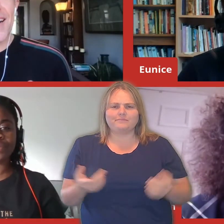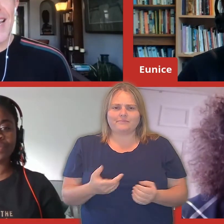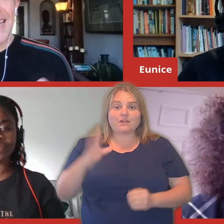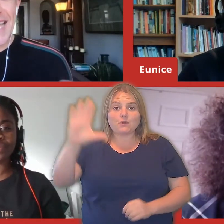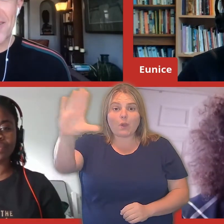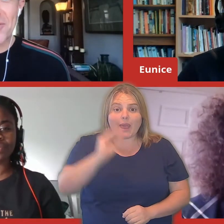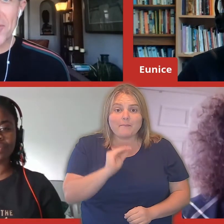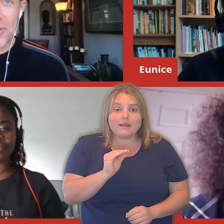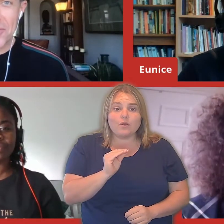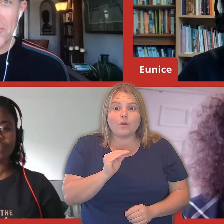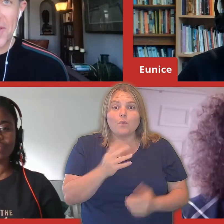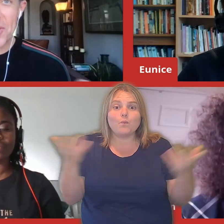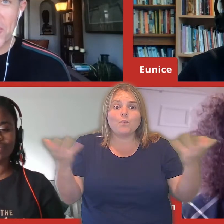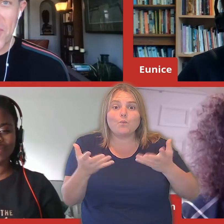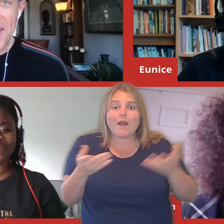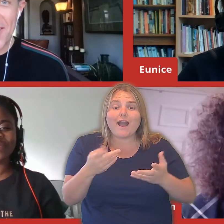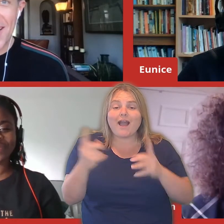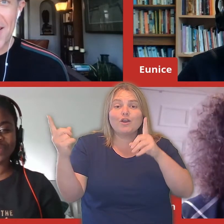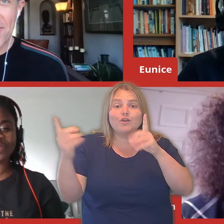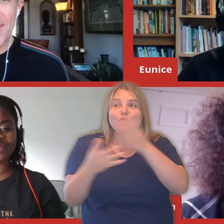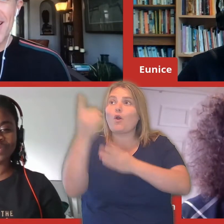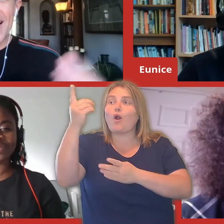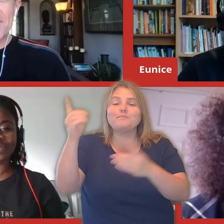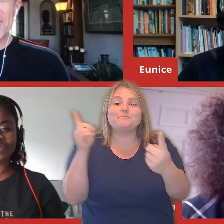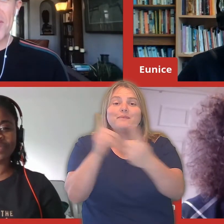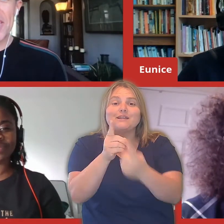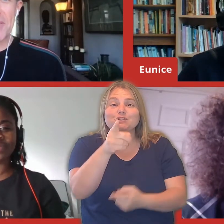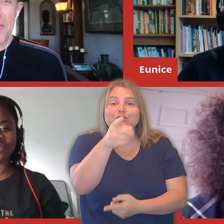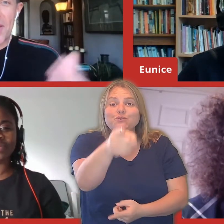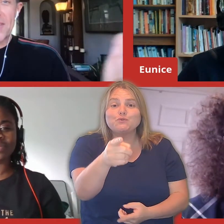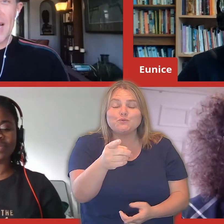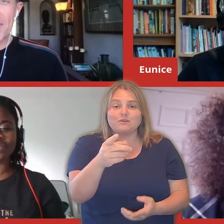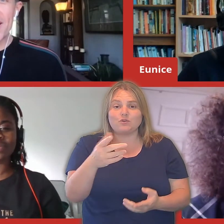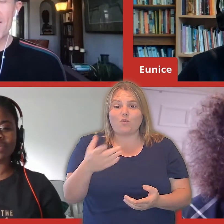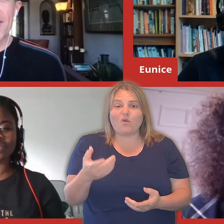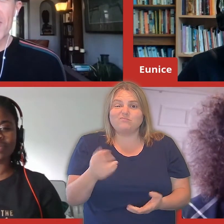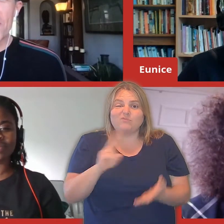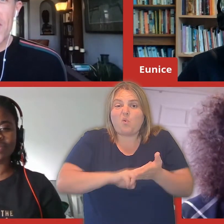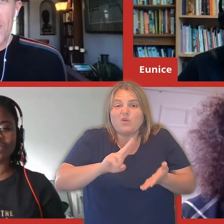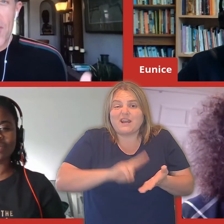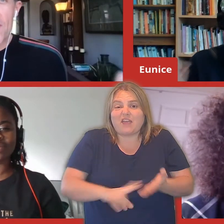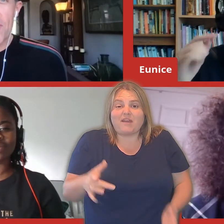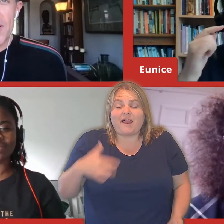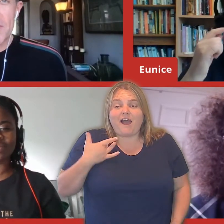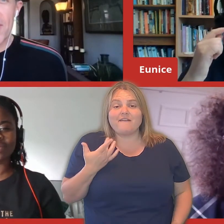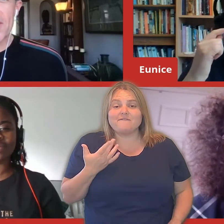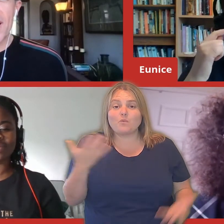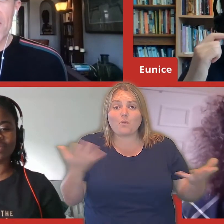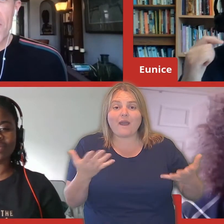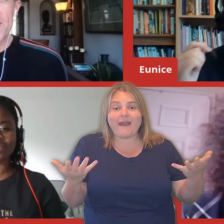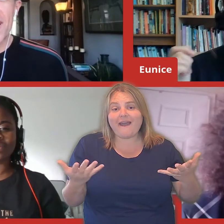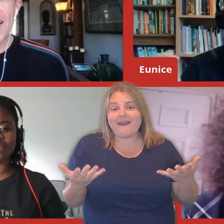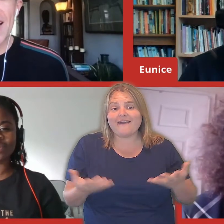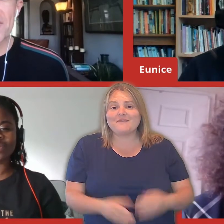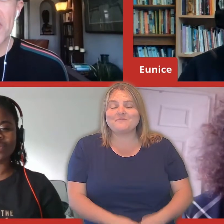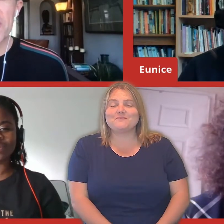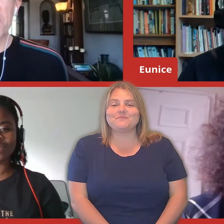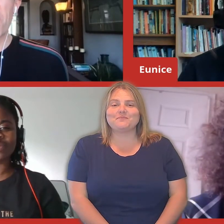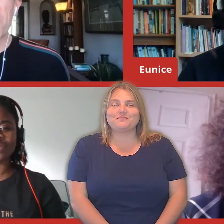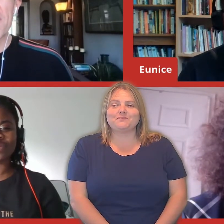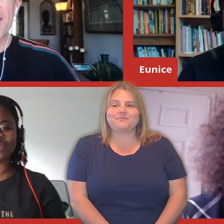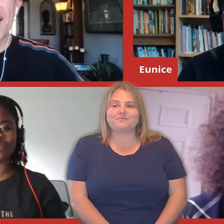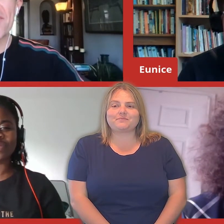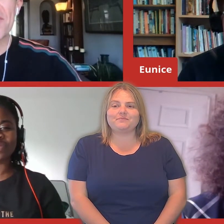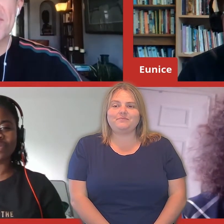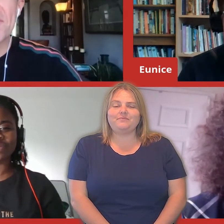does God encounter you in your ordinary life? And I'm curious around the table here, where do you, where do you experience God or where does God encounter you